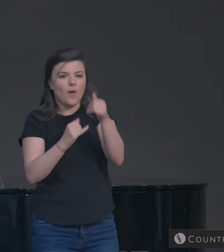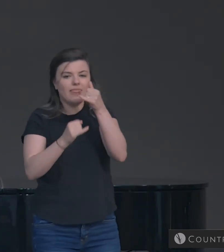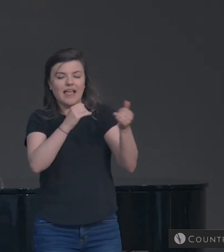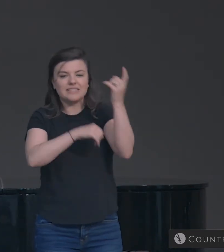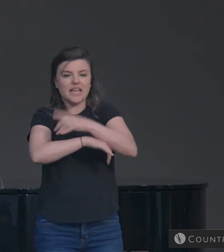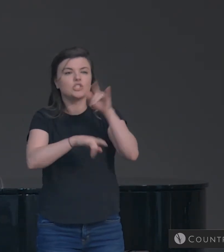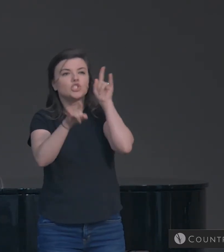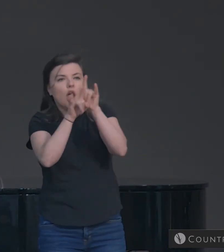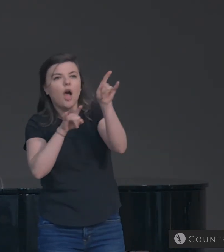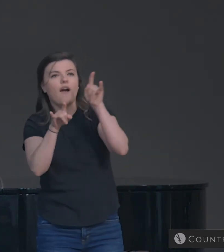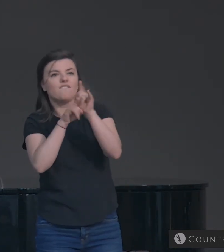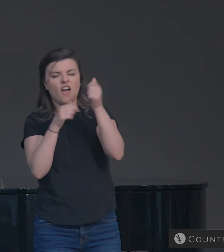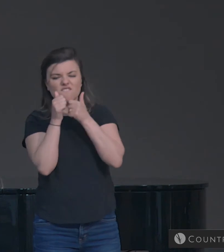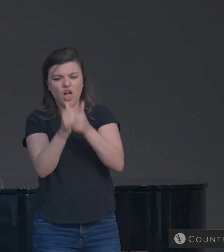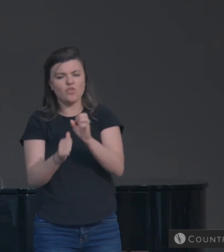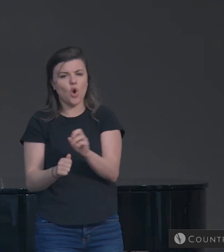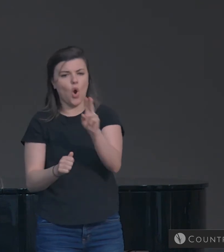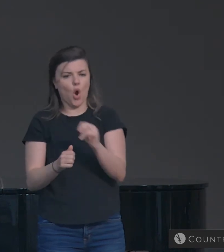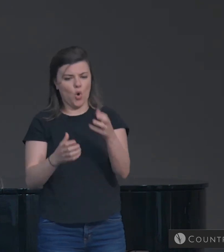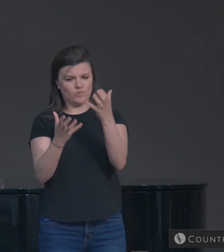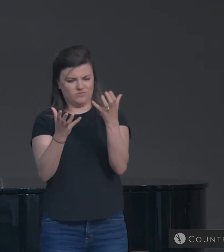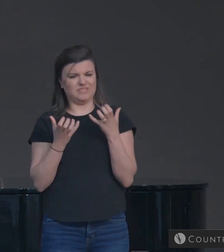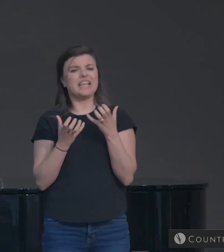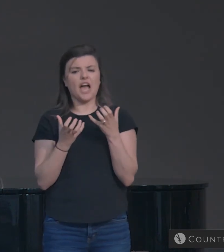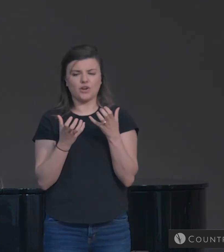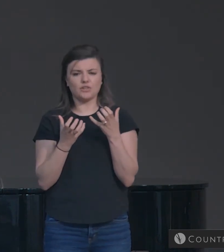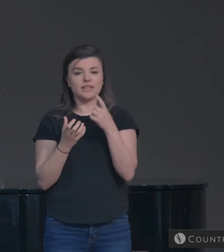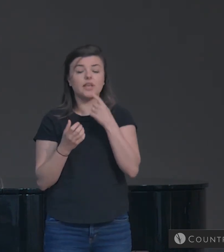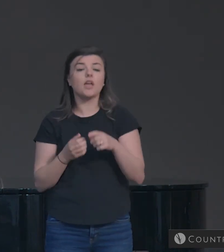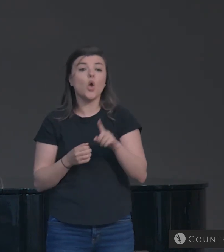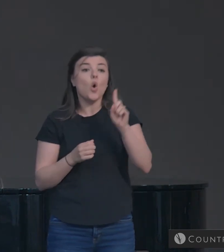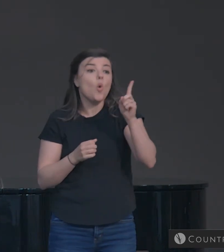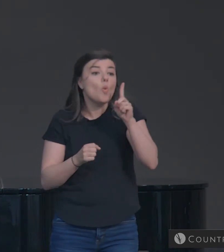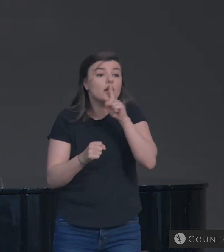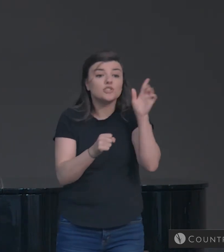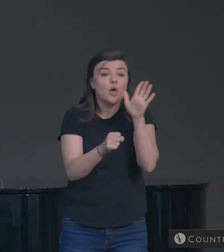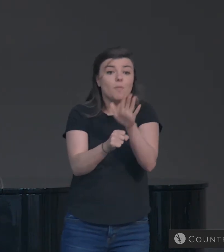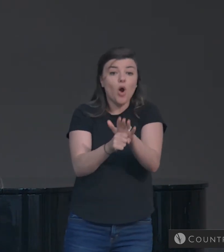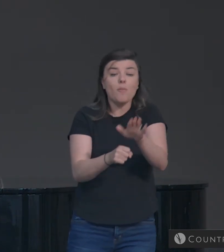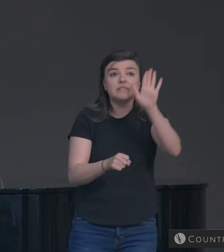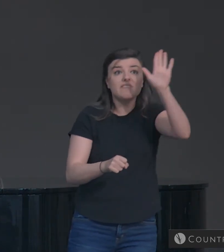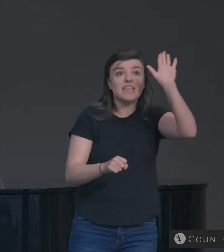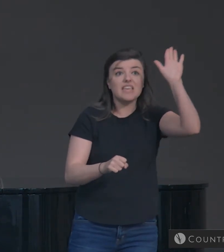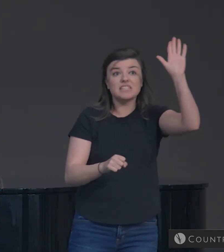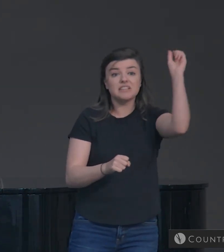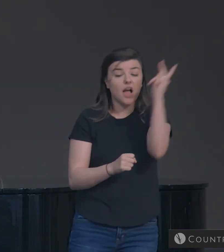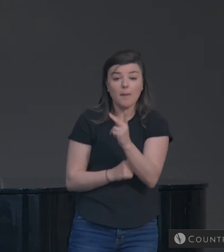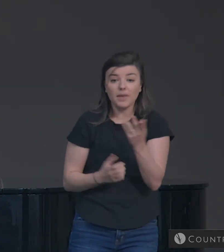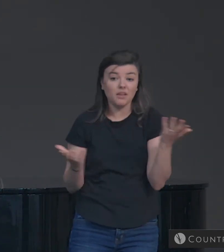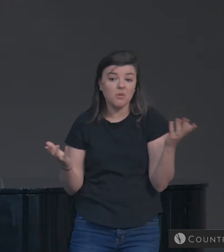scoffing, following their own sinful desires, they will say, where is the promise of his coming?